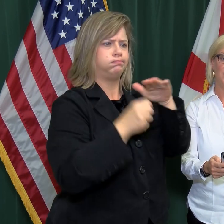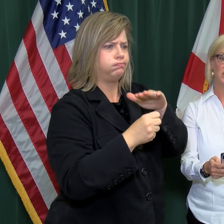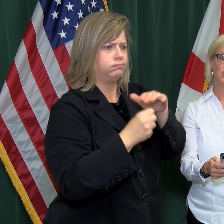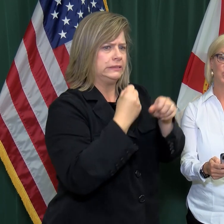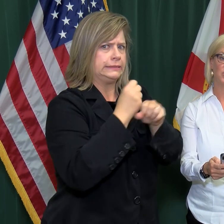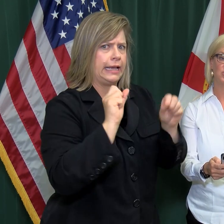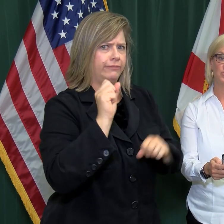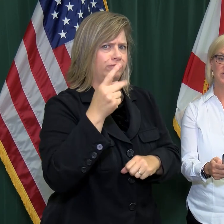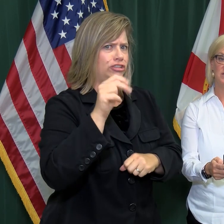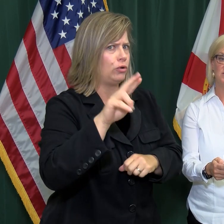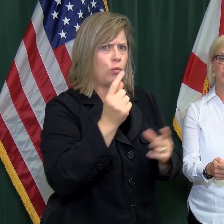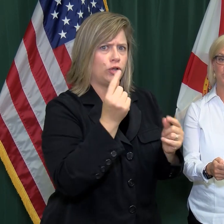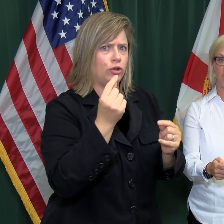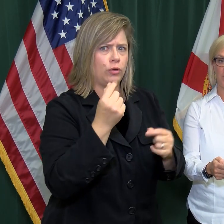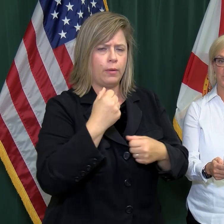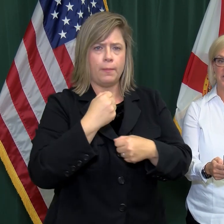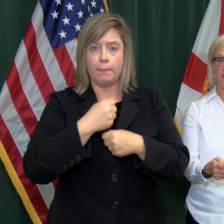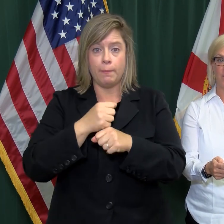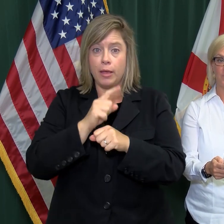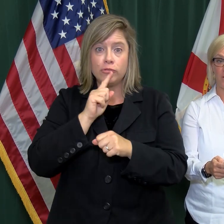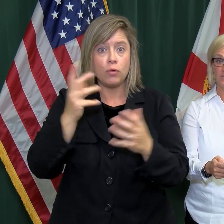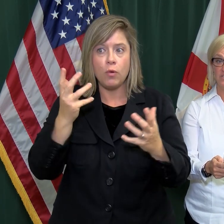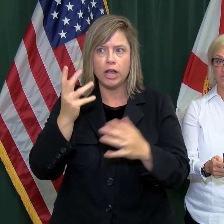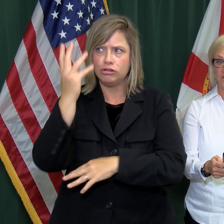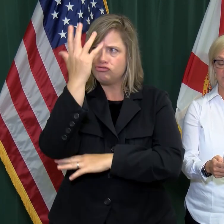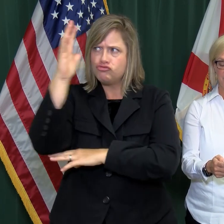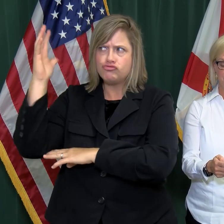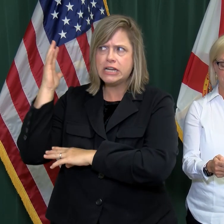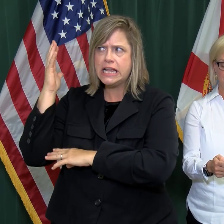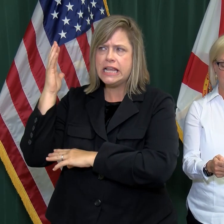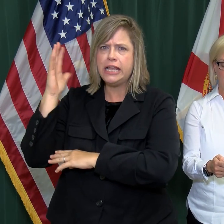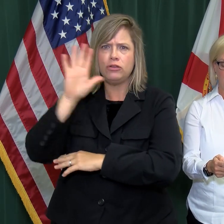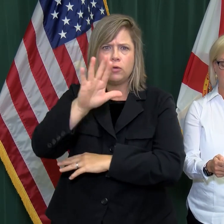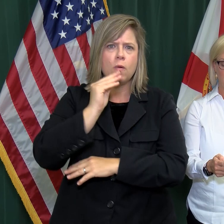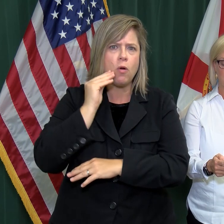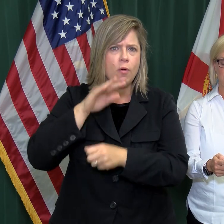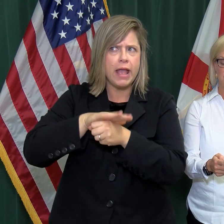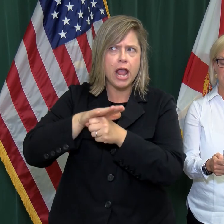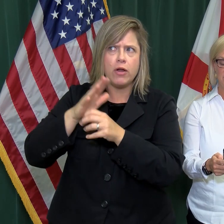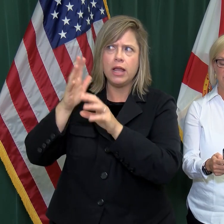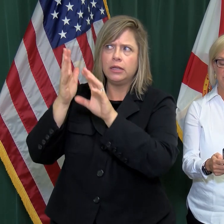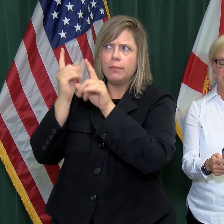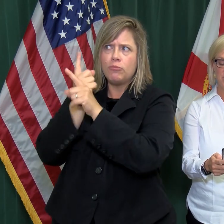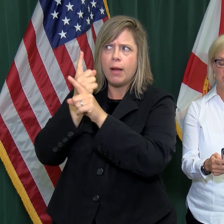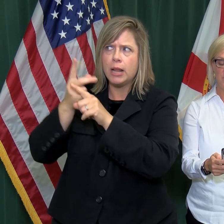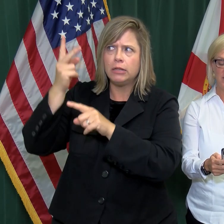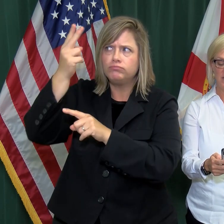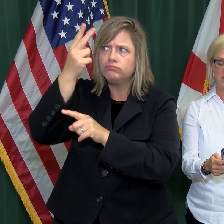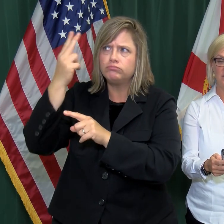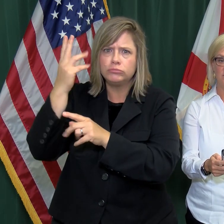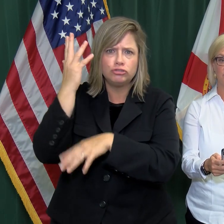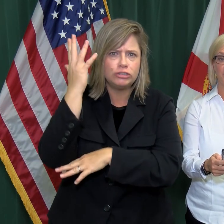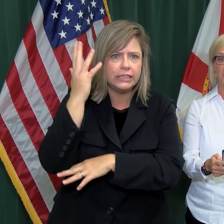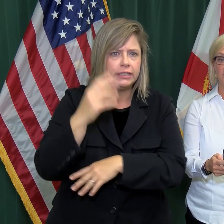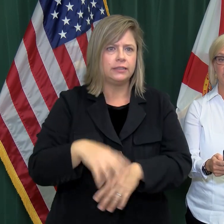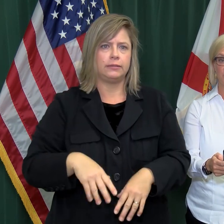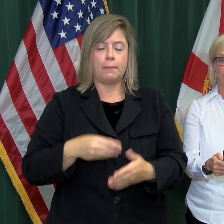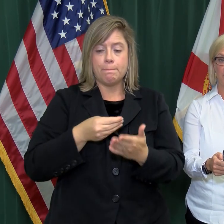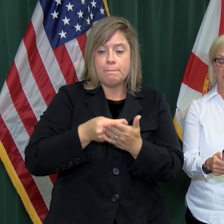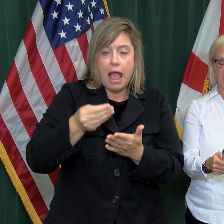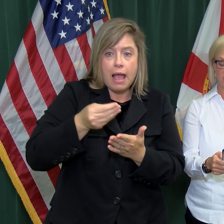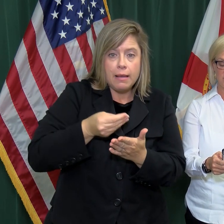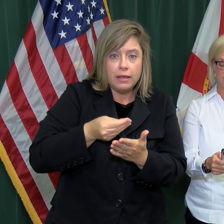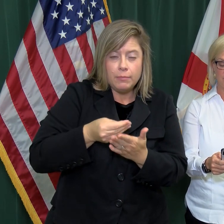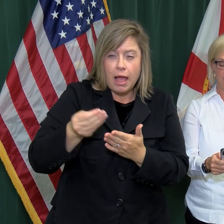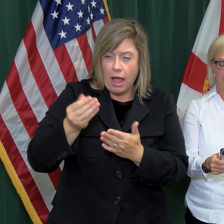Make sure all the trees on your property are properly trimmed. Purchase materials you may need for post